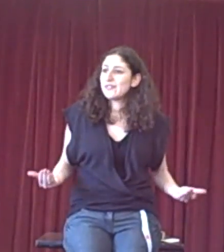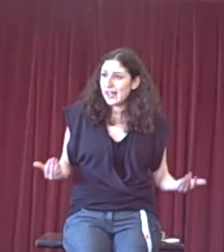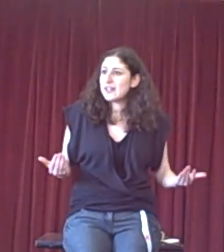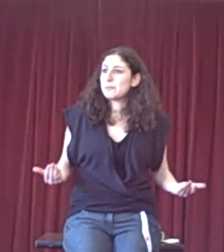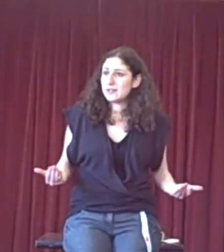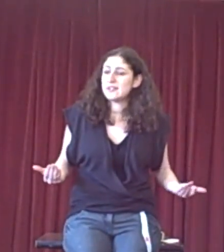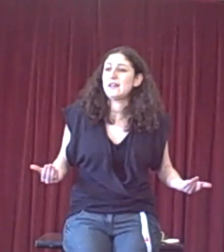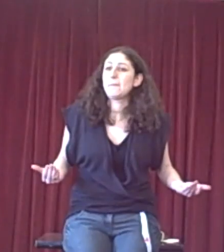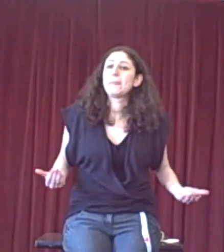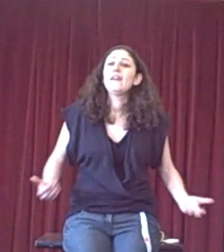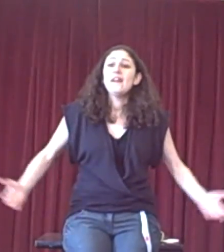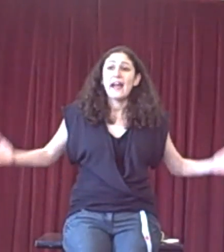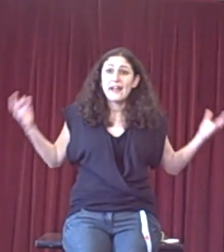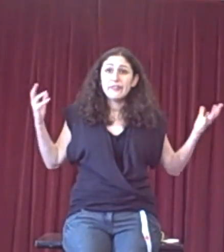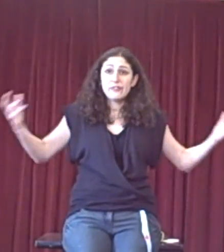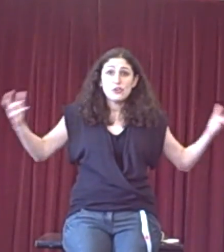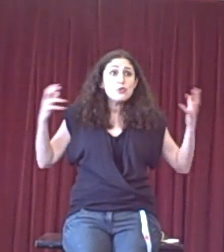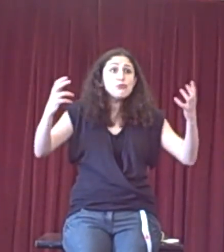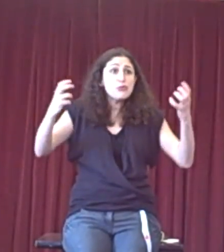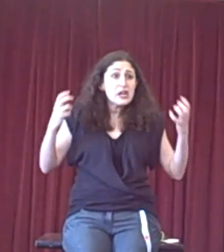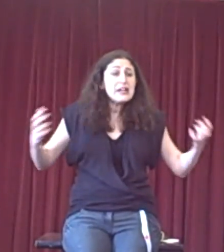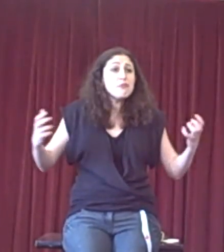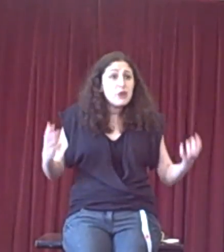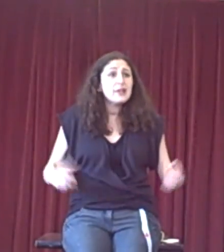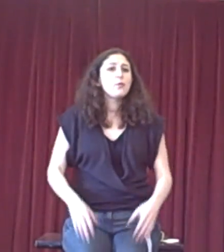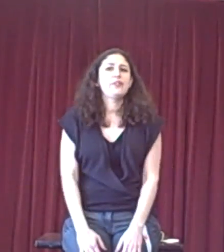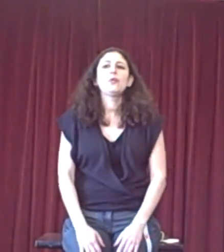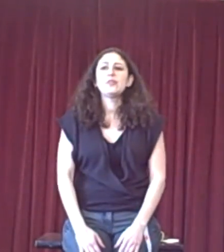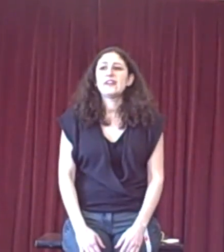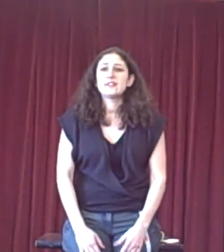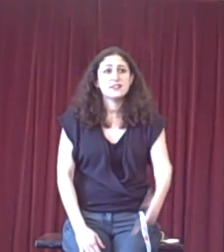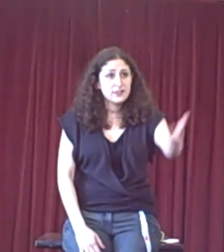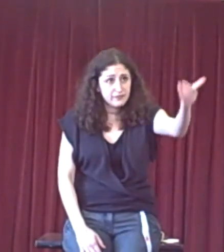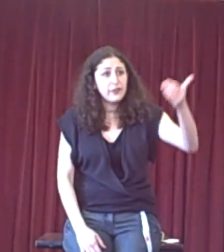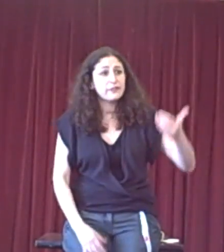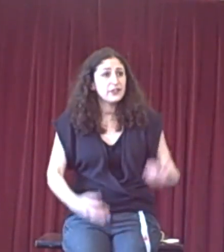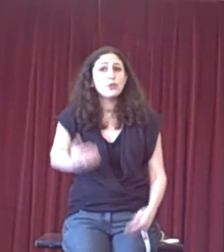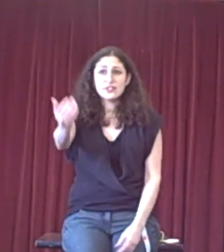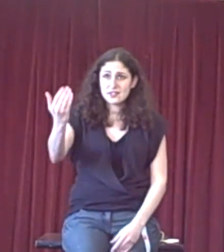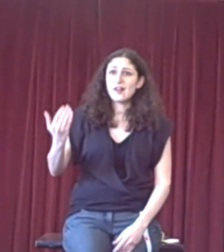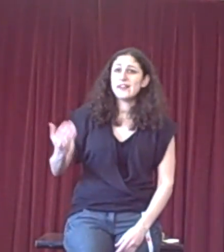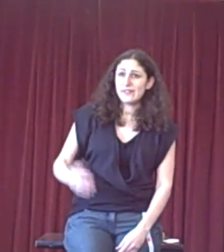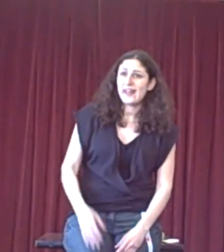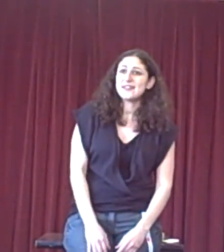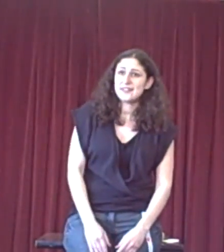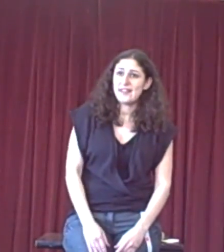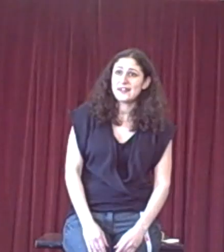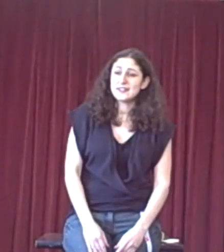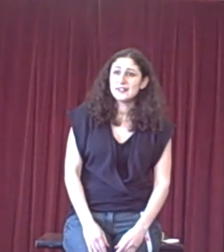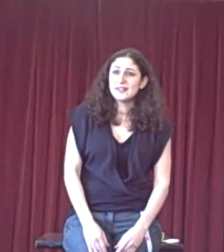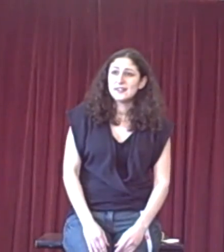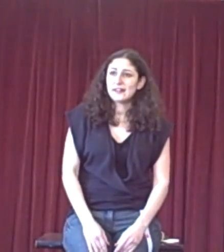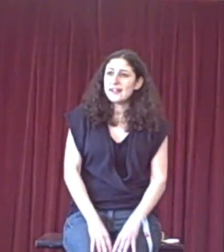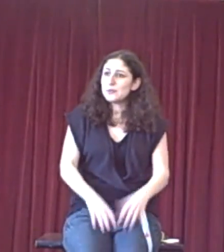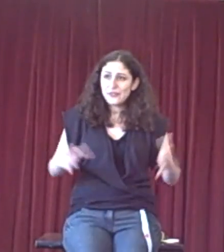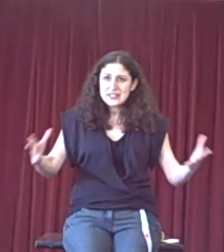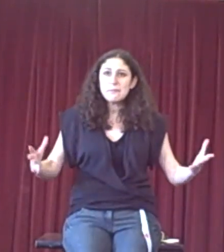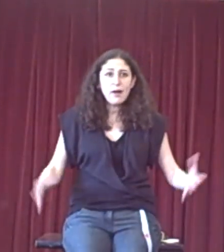of a case put to them, and you really, really want the audience to vote for your side of the case appeared. Okay, so if it's in